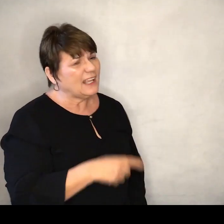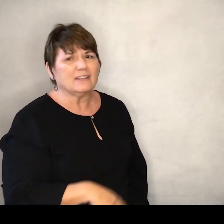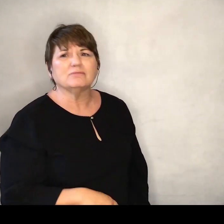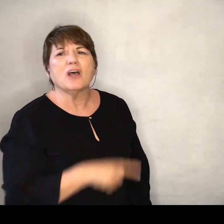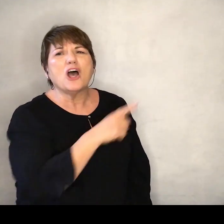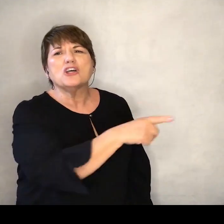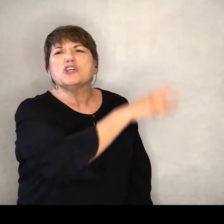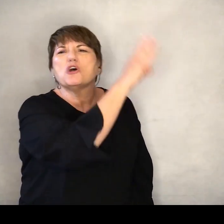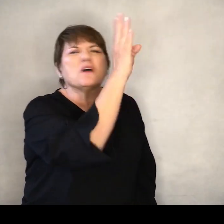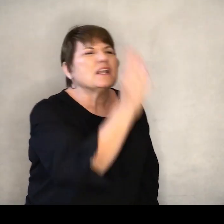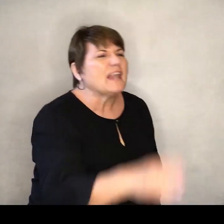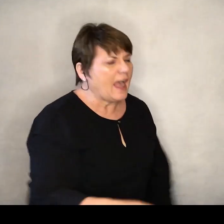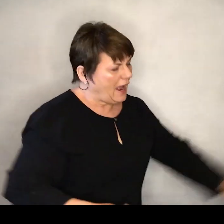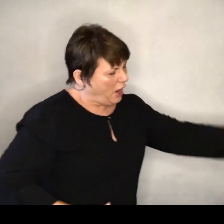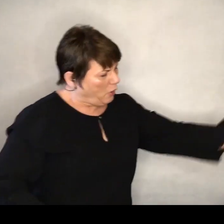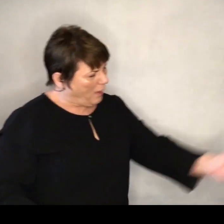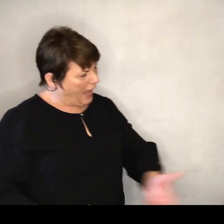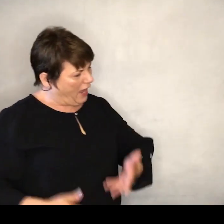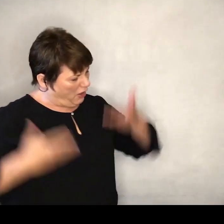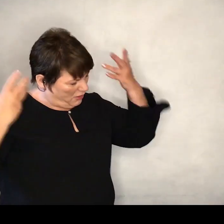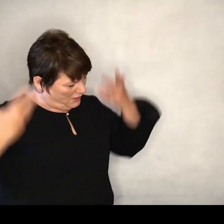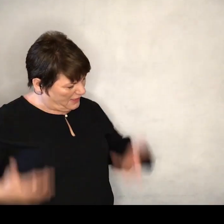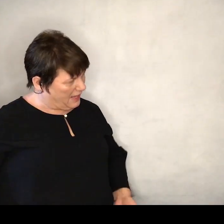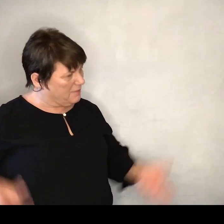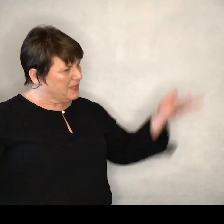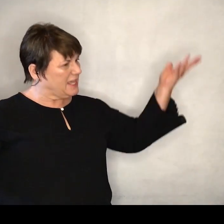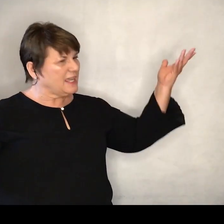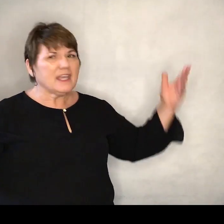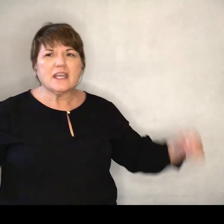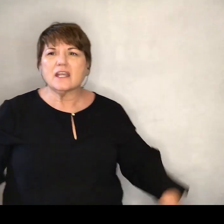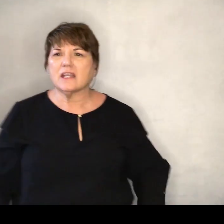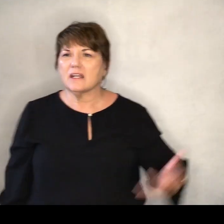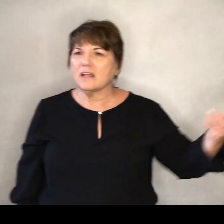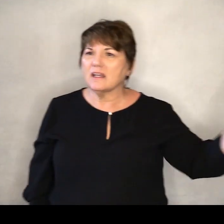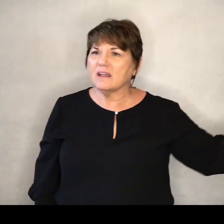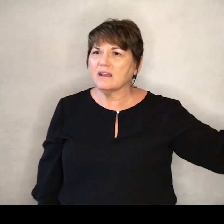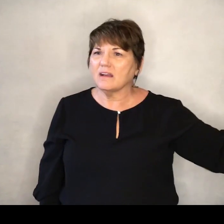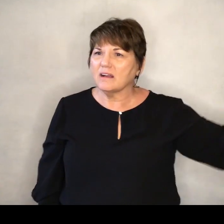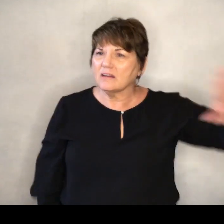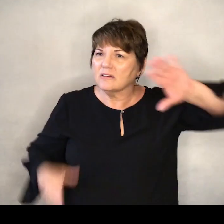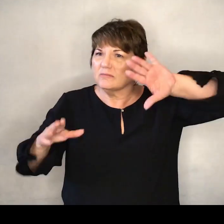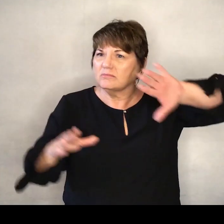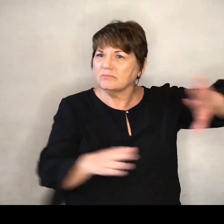will never be welcome here.